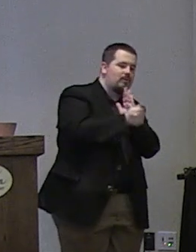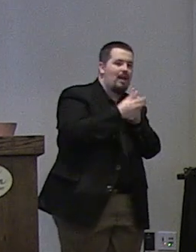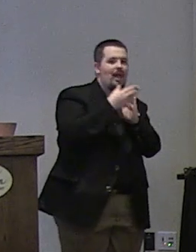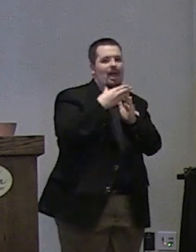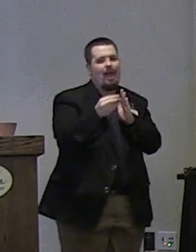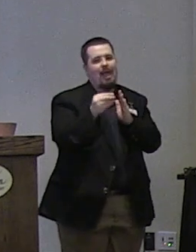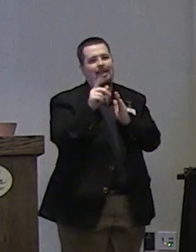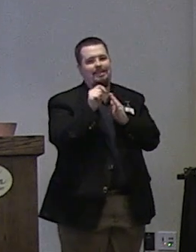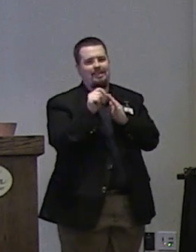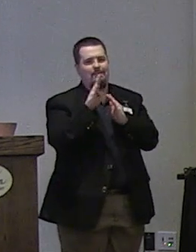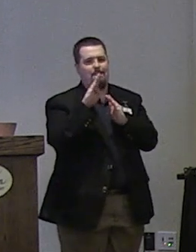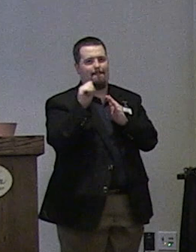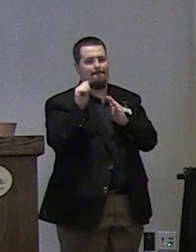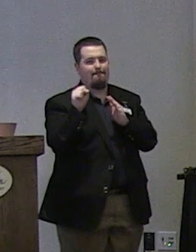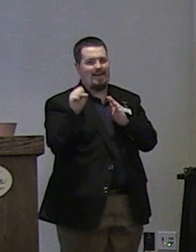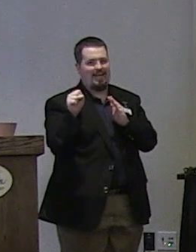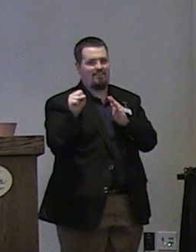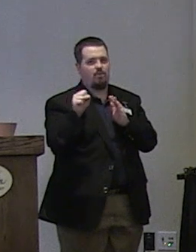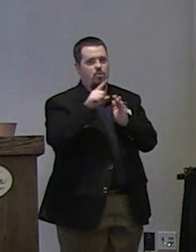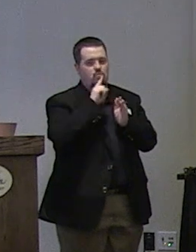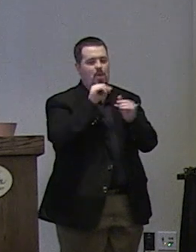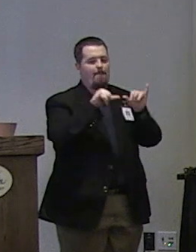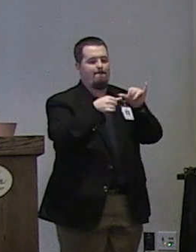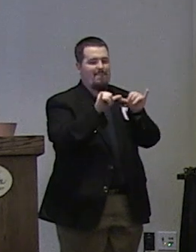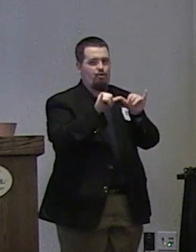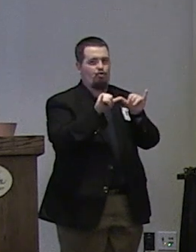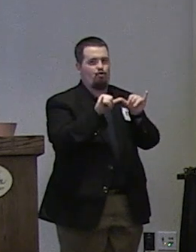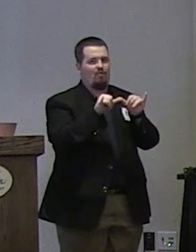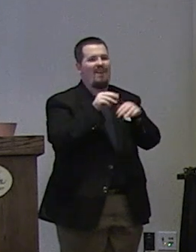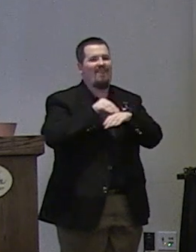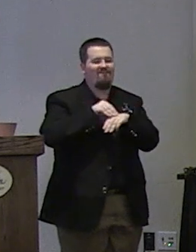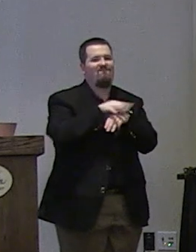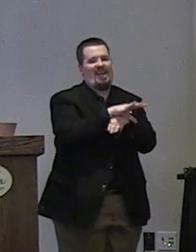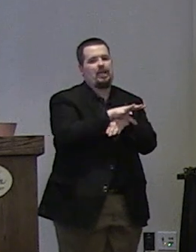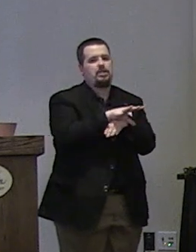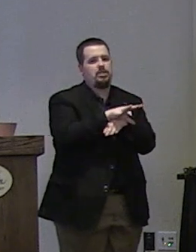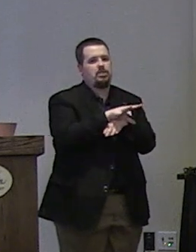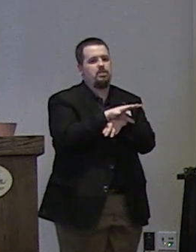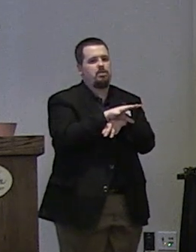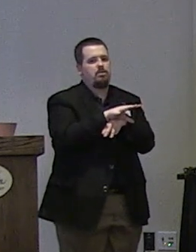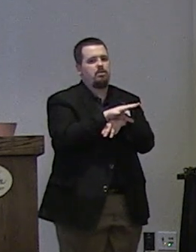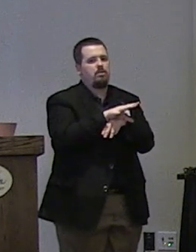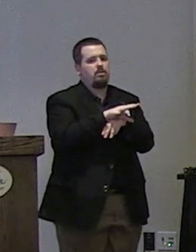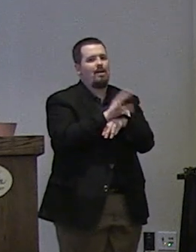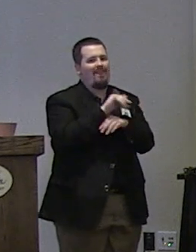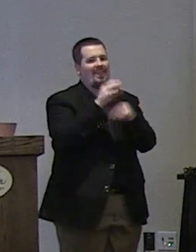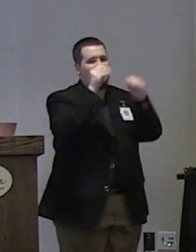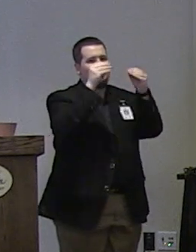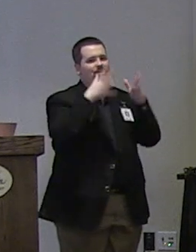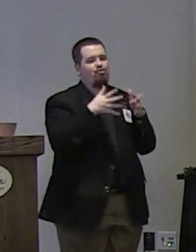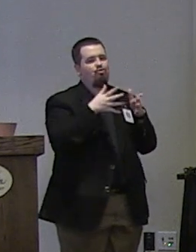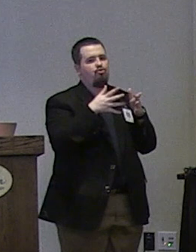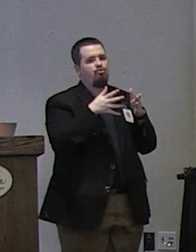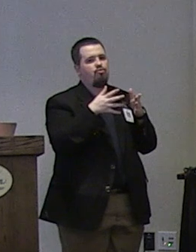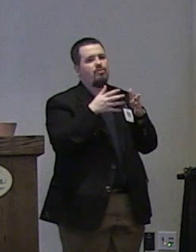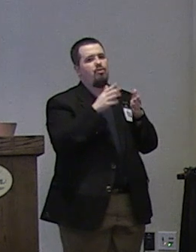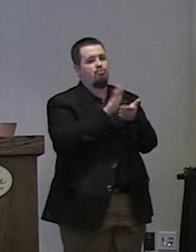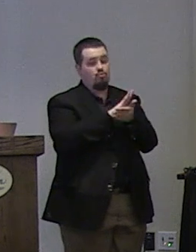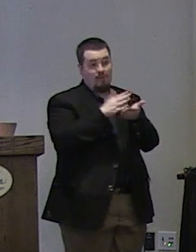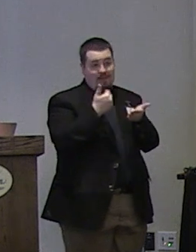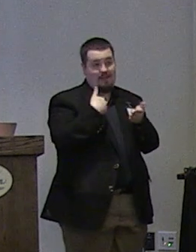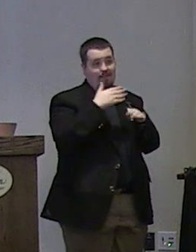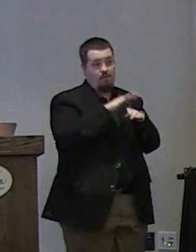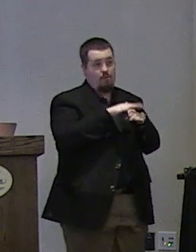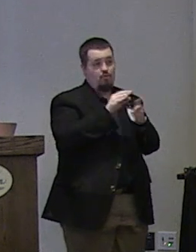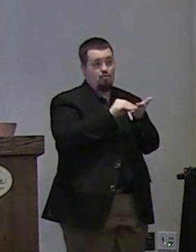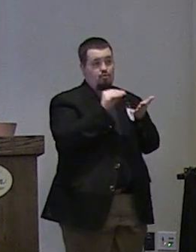in tbas because tbas really measures the effect of that teachers and teachers and schools have